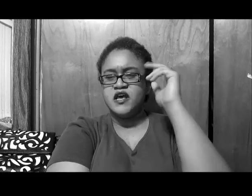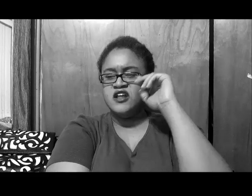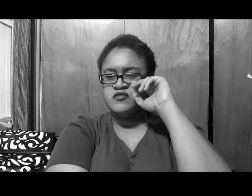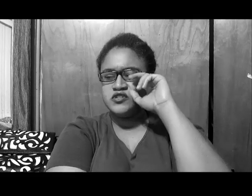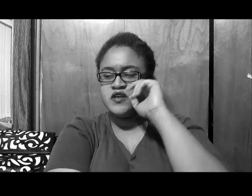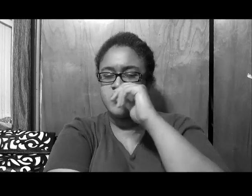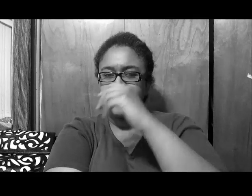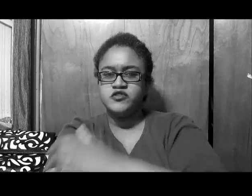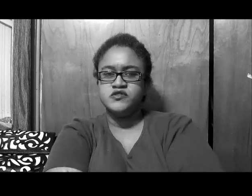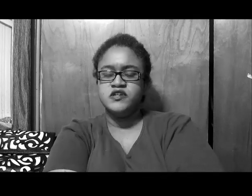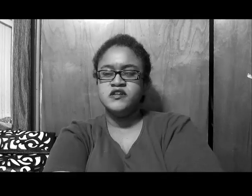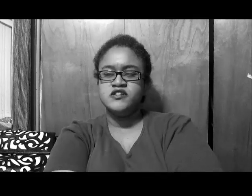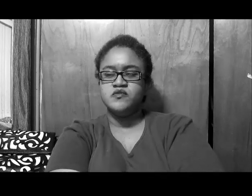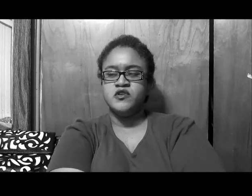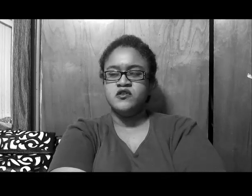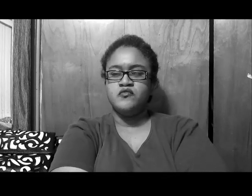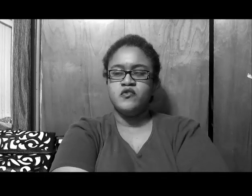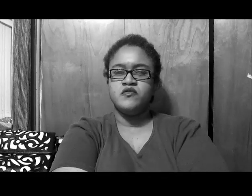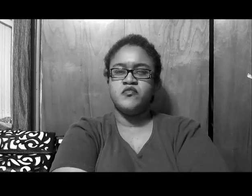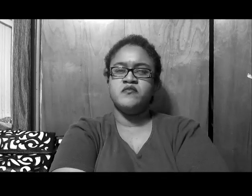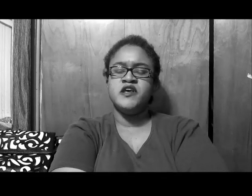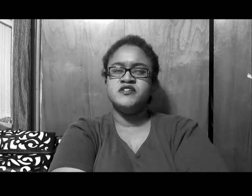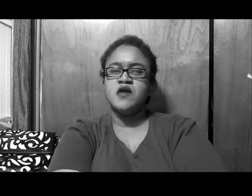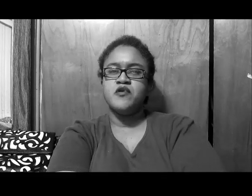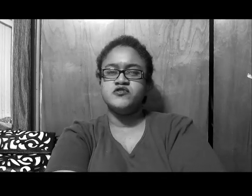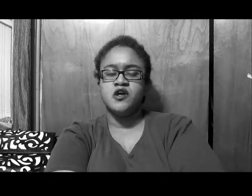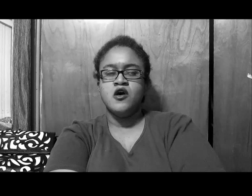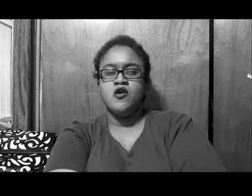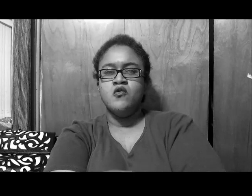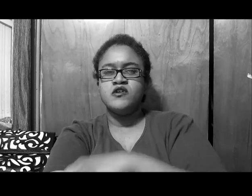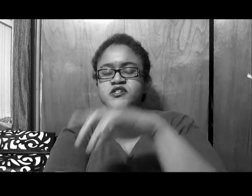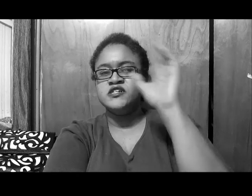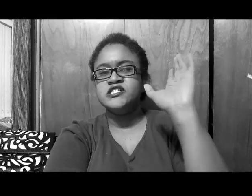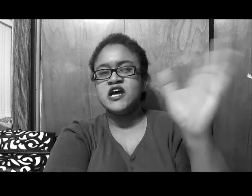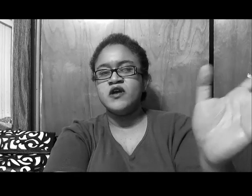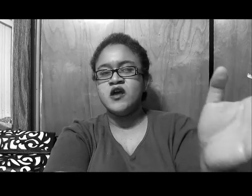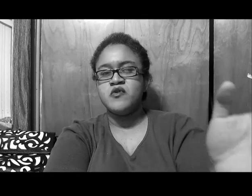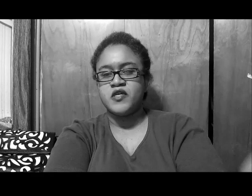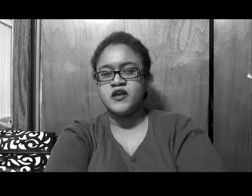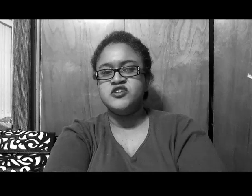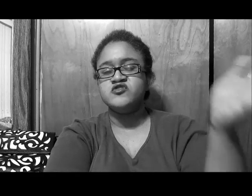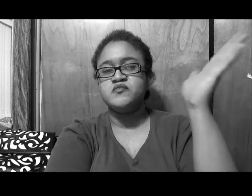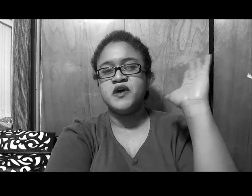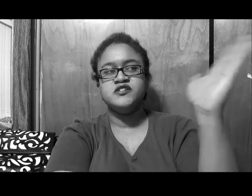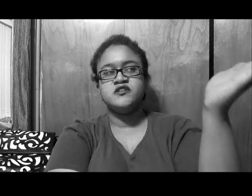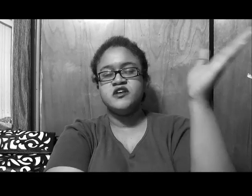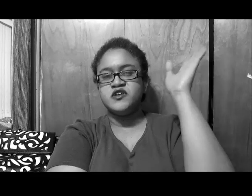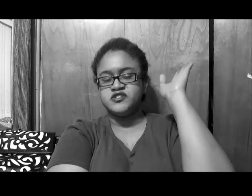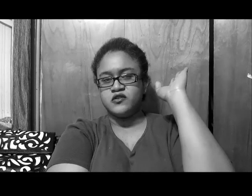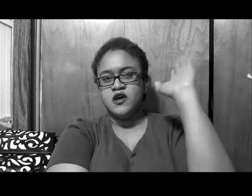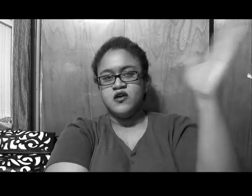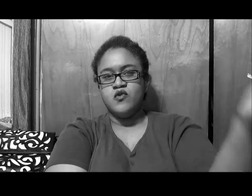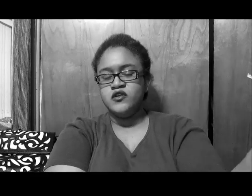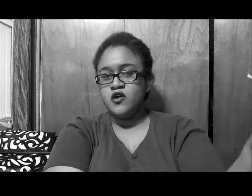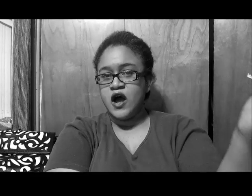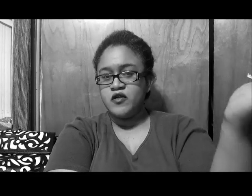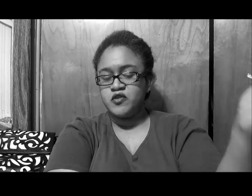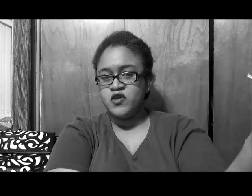and that was the thing brought up to us, Nene doesn't, you know, Nene's type of person, who wants to dish out everything, she wants to basically, there's a, well, you know, how them cream